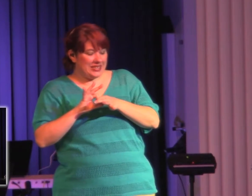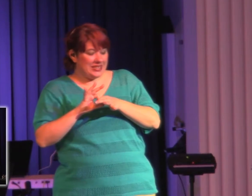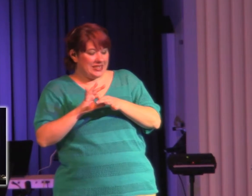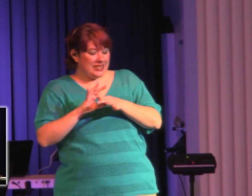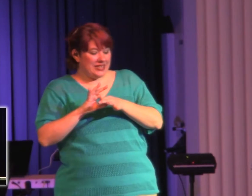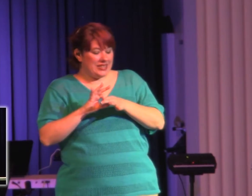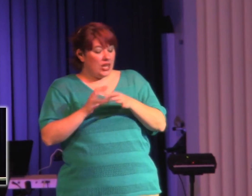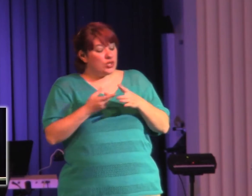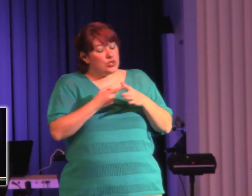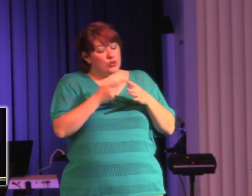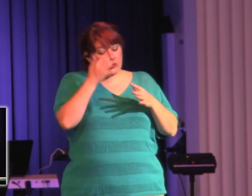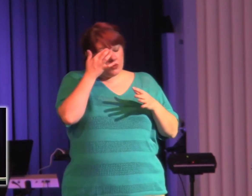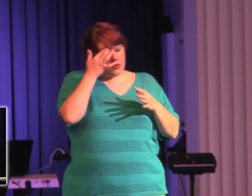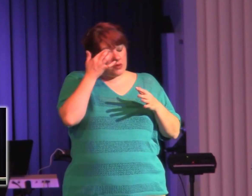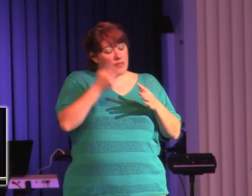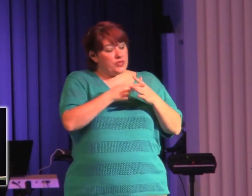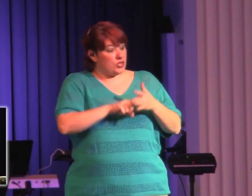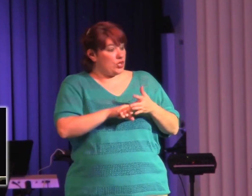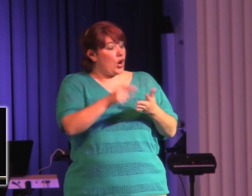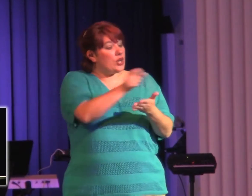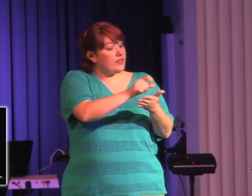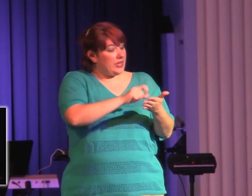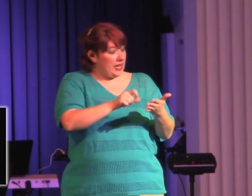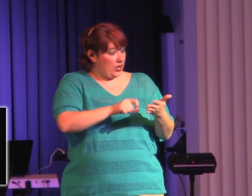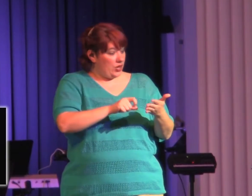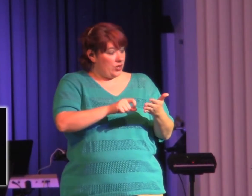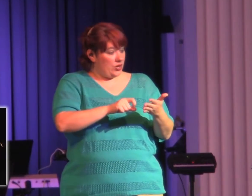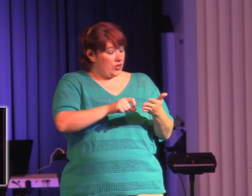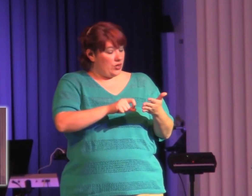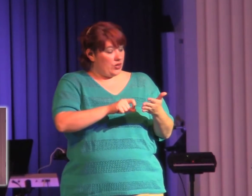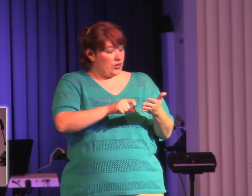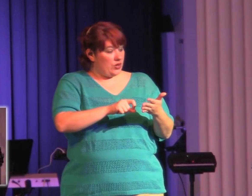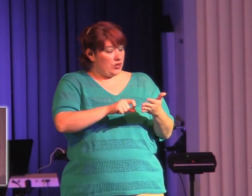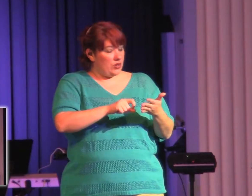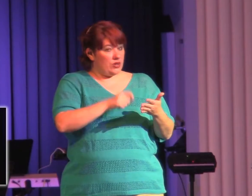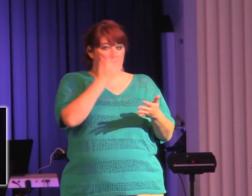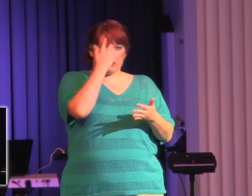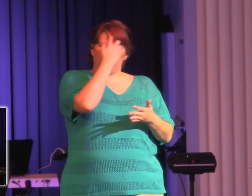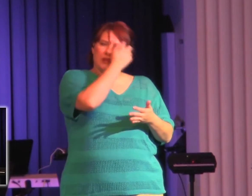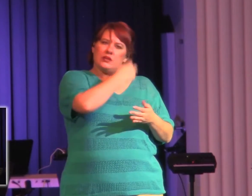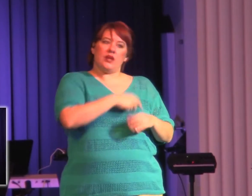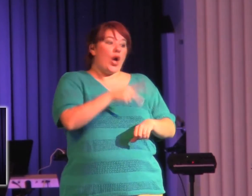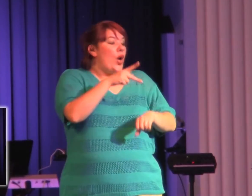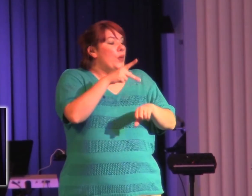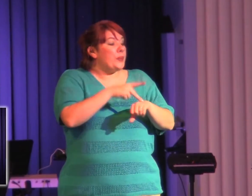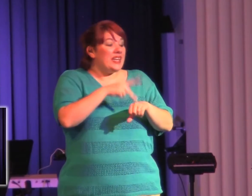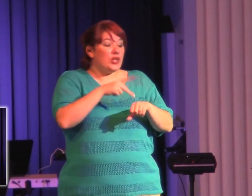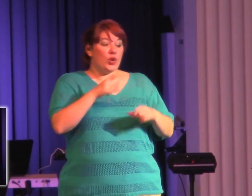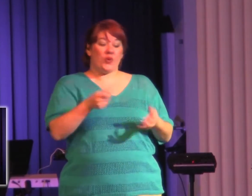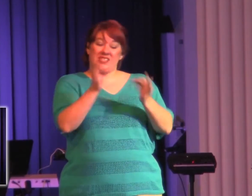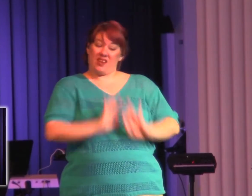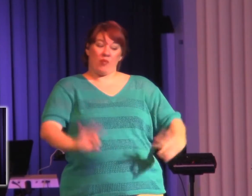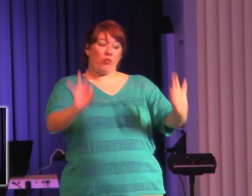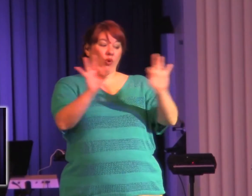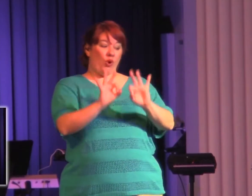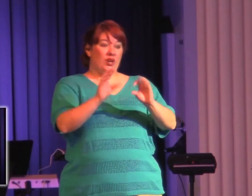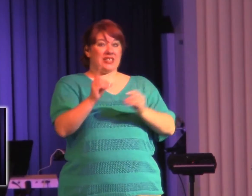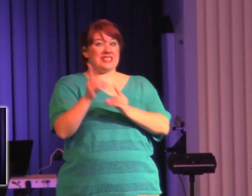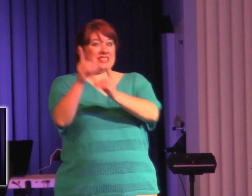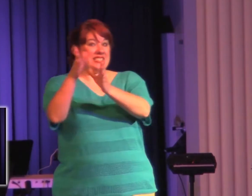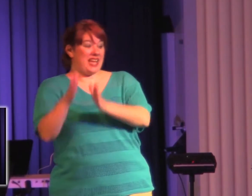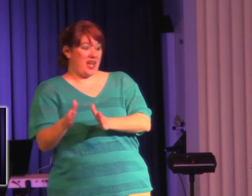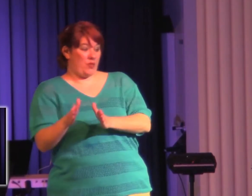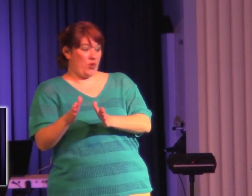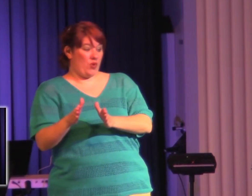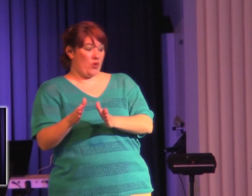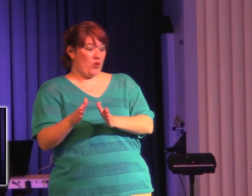Peter wrote, Peter being one of the key apostles, the guy who saw all these things up close, personal,